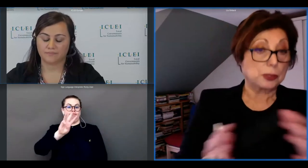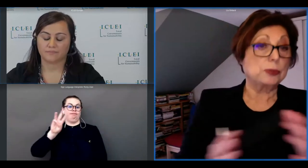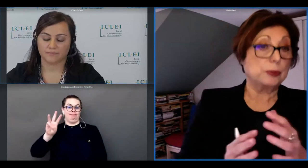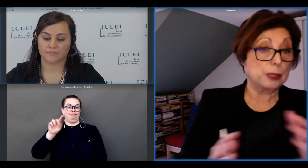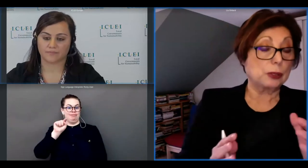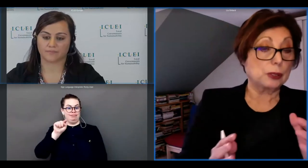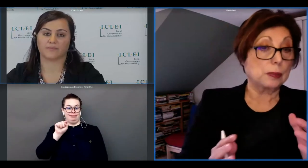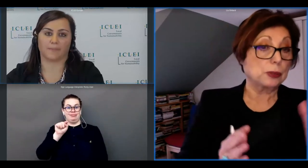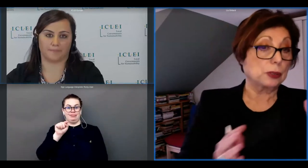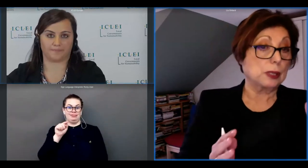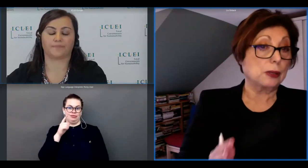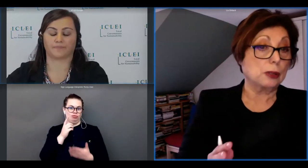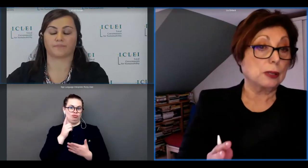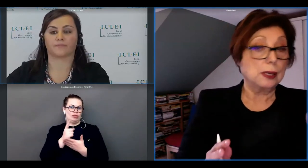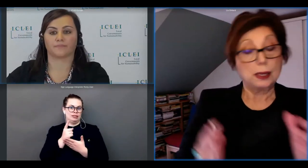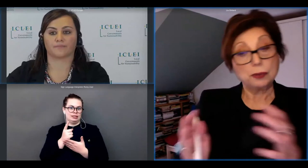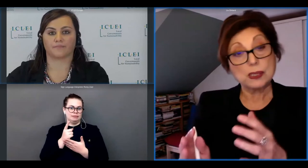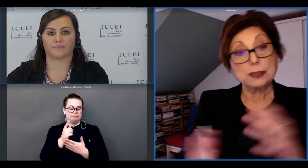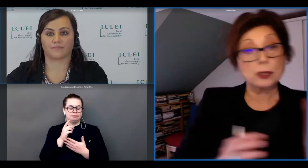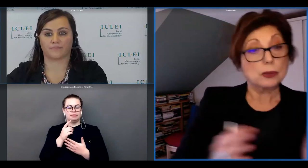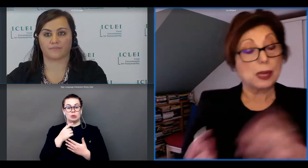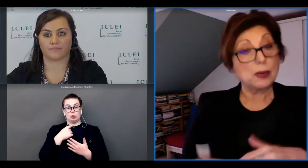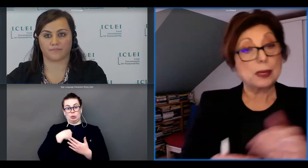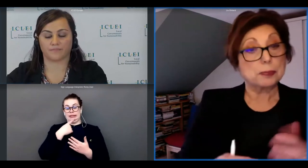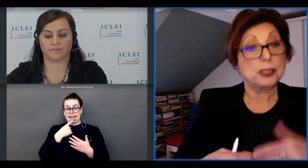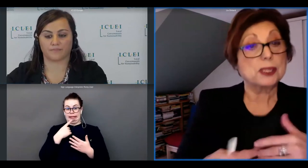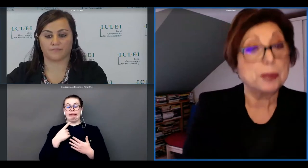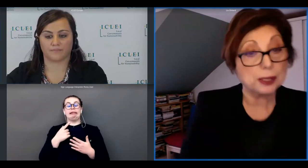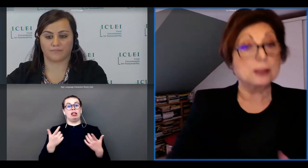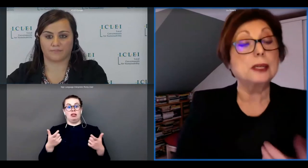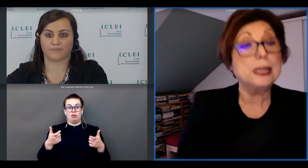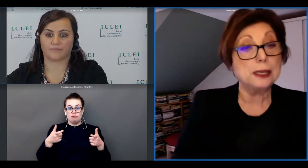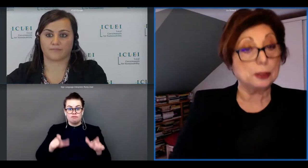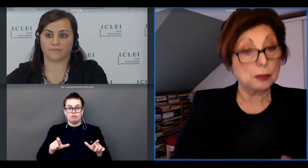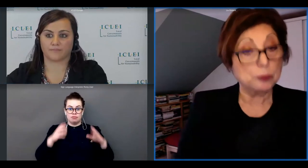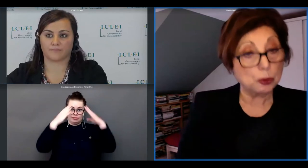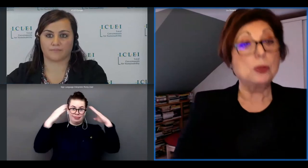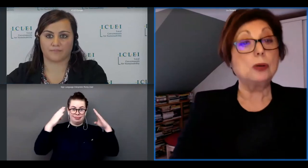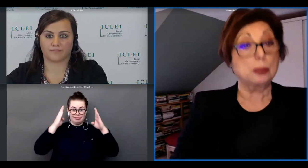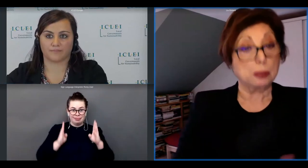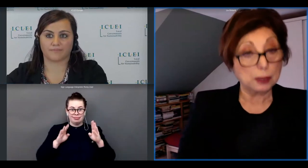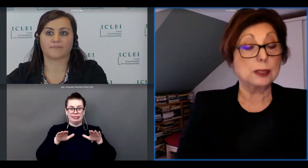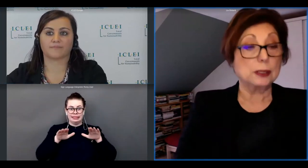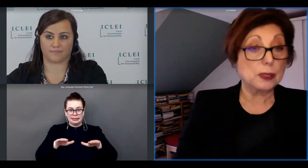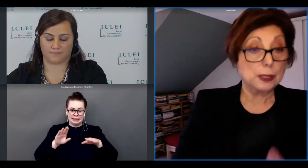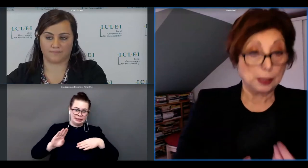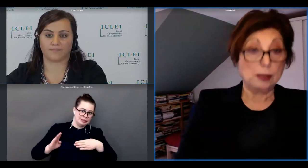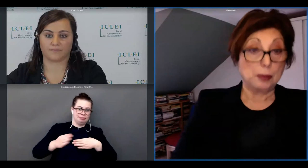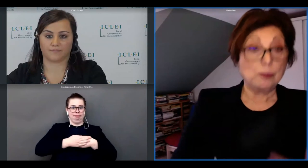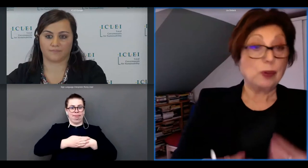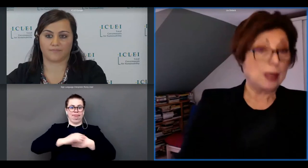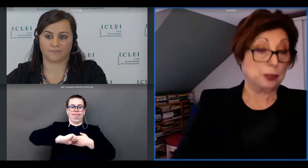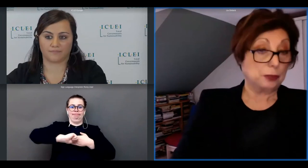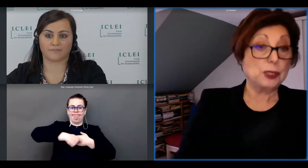that's what we were talking about earlier on and we're saying the lockdown has precipitated the need for more kind of uh